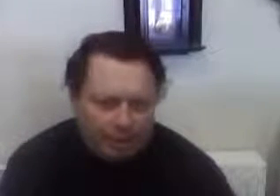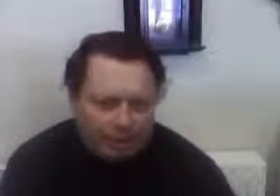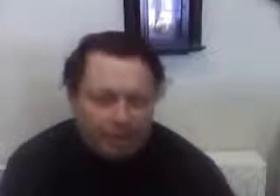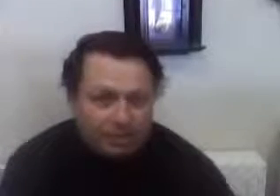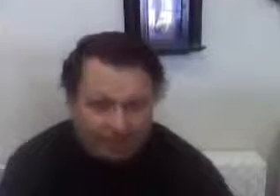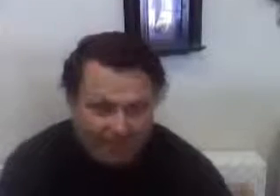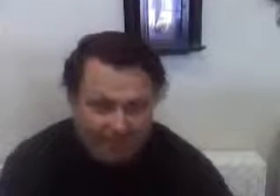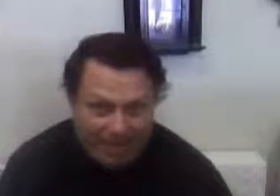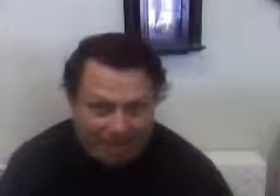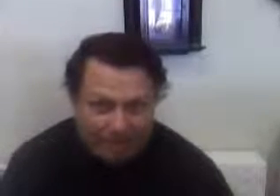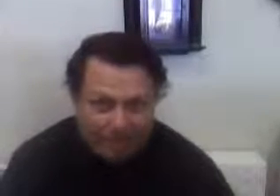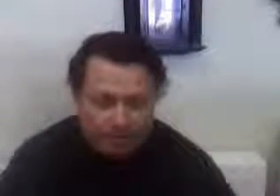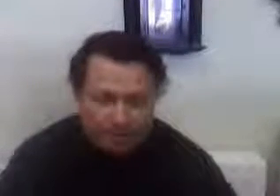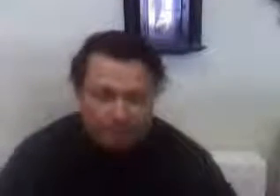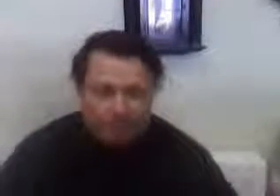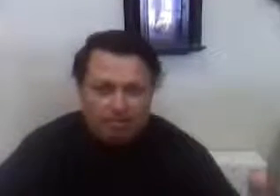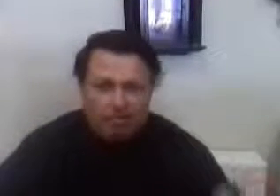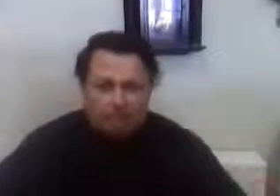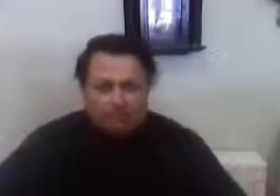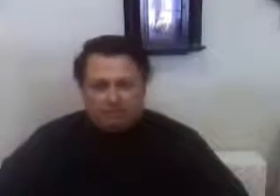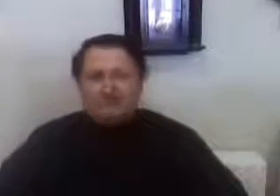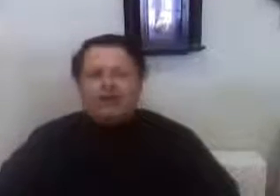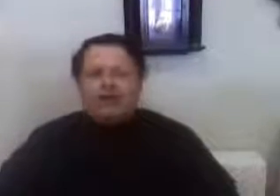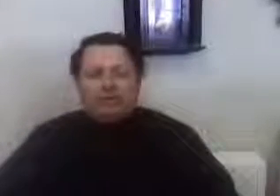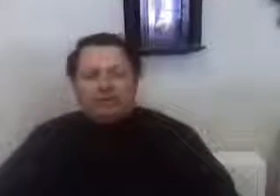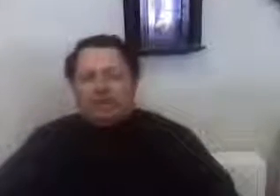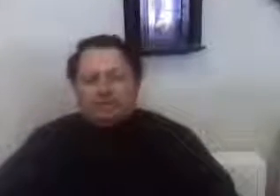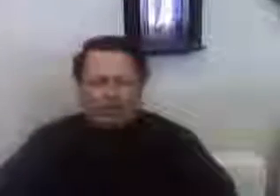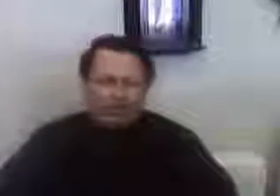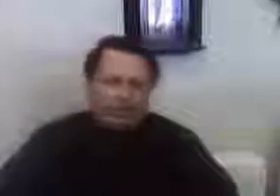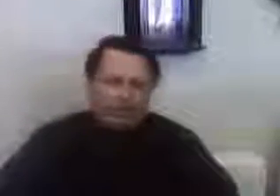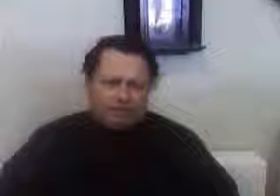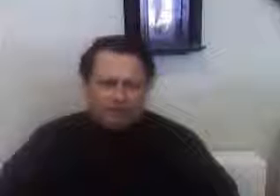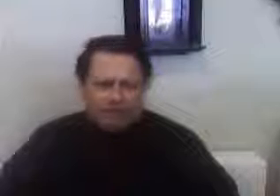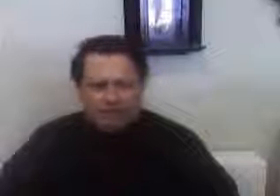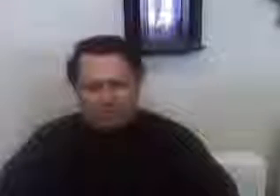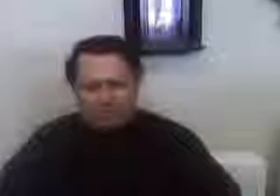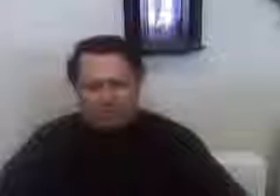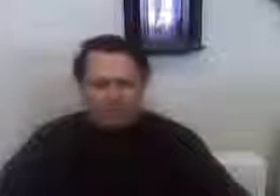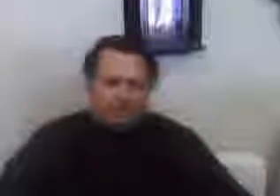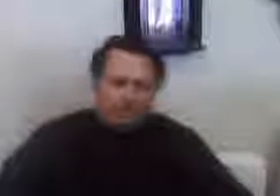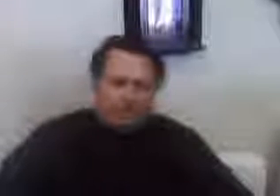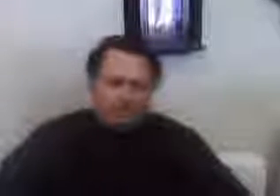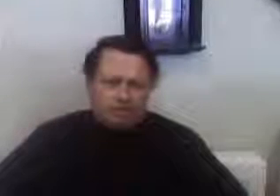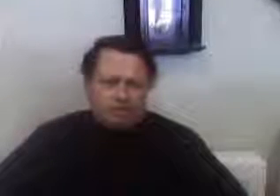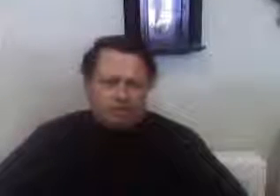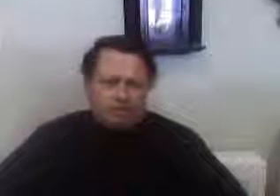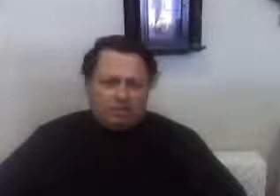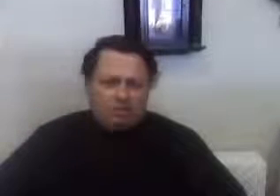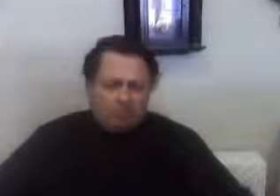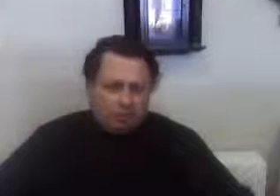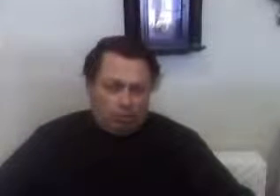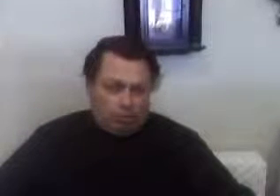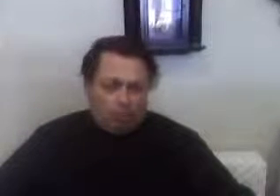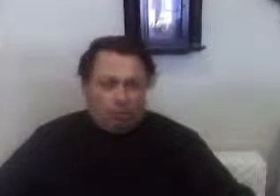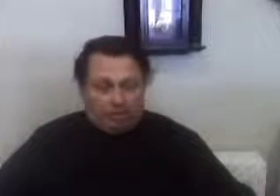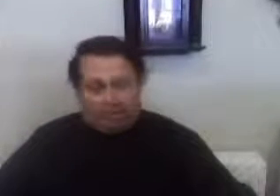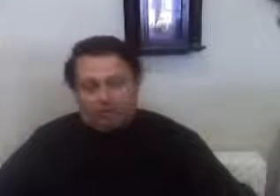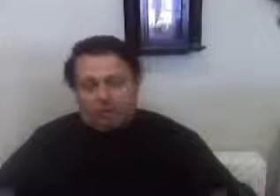campaign is to campaign with. If I can raise $100,000 in 20 states and $100,000